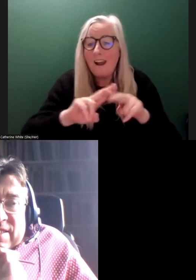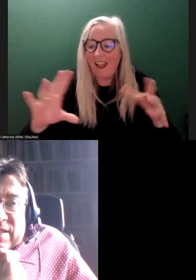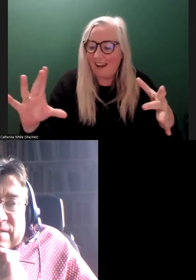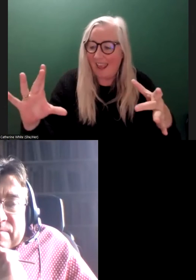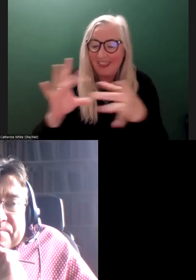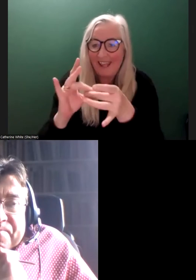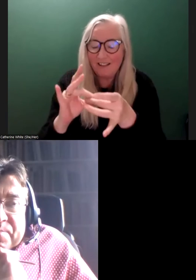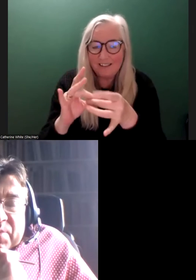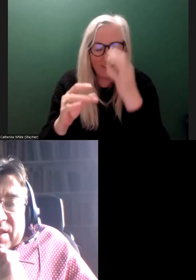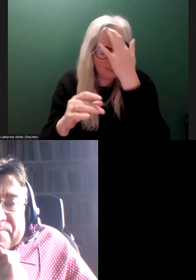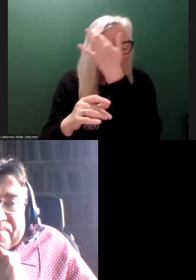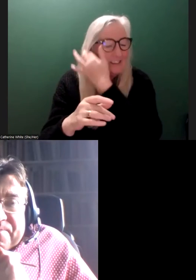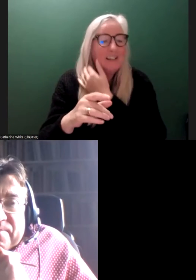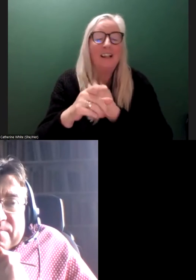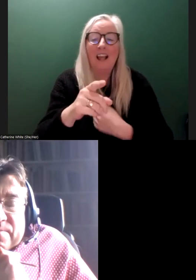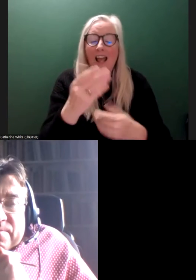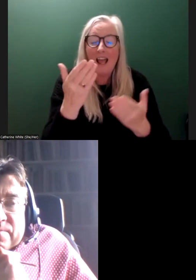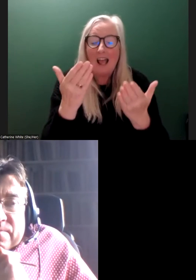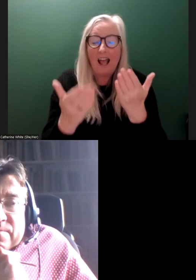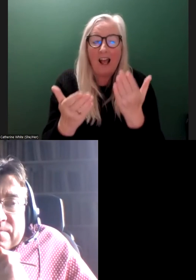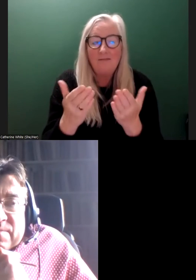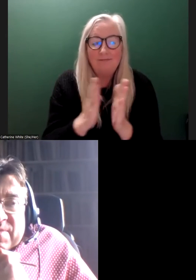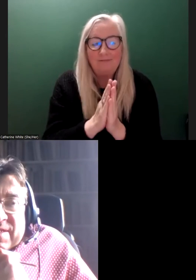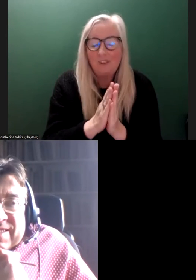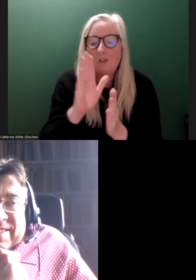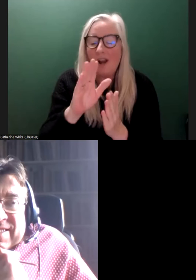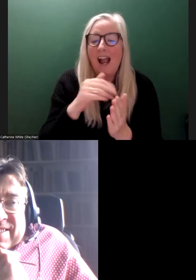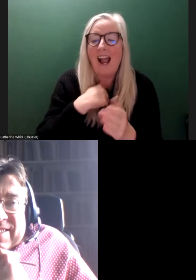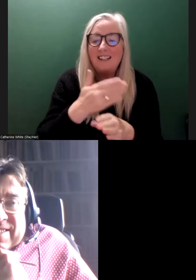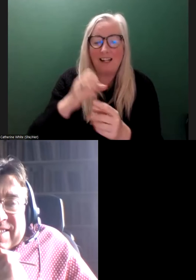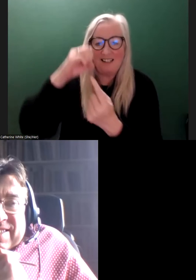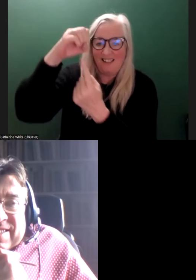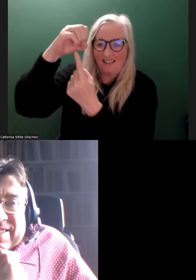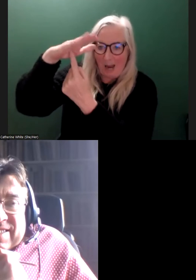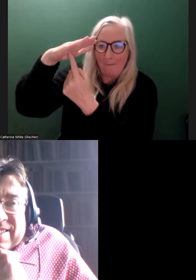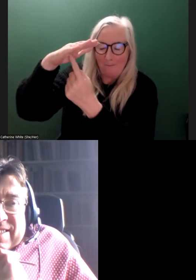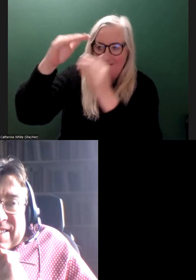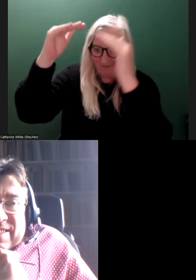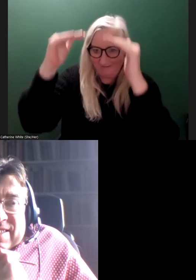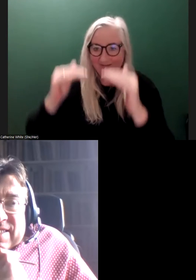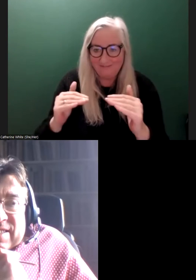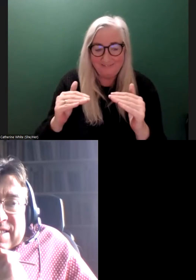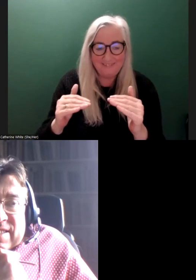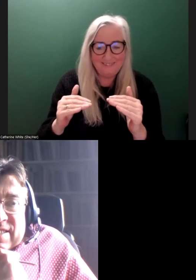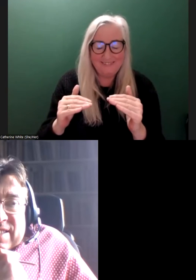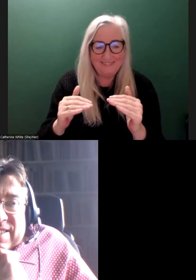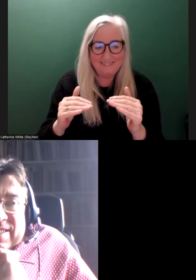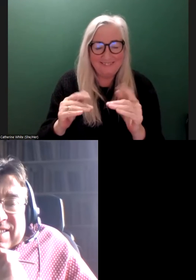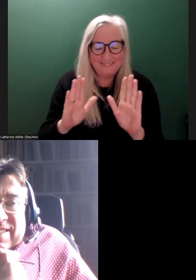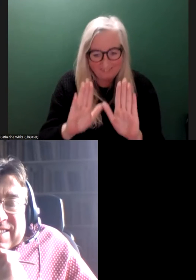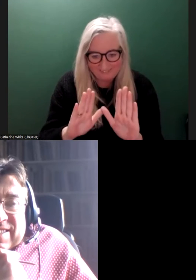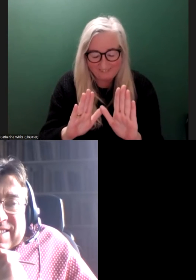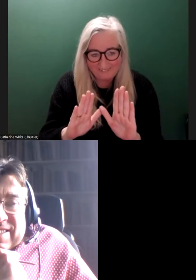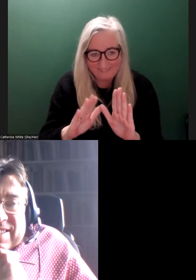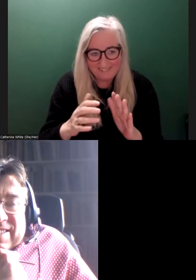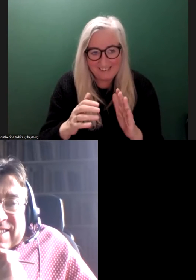How it works within. I'll start at the top. So regionally, it's